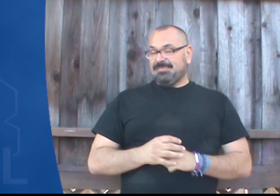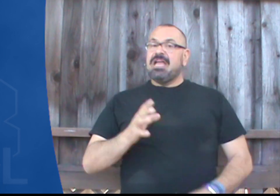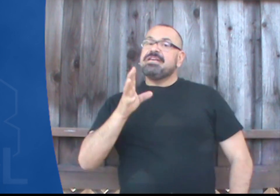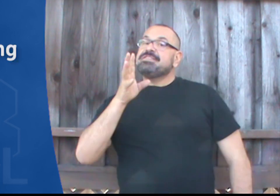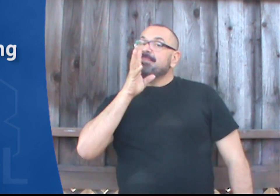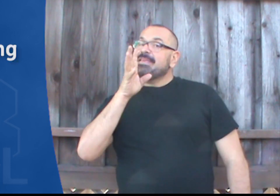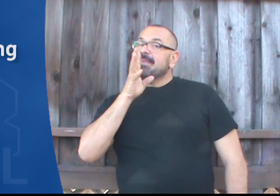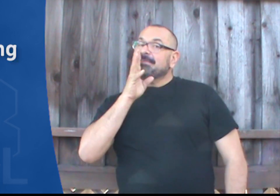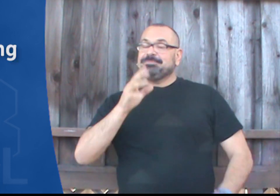Speaking,